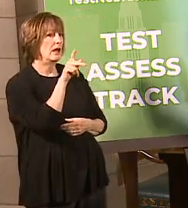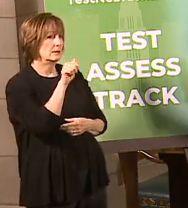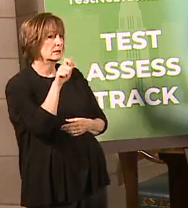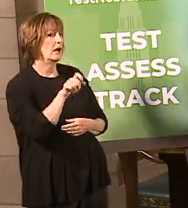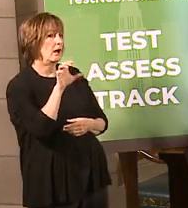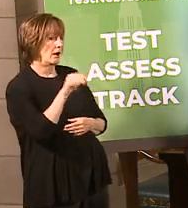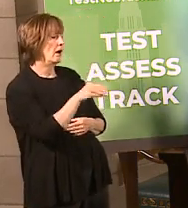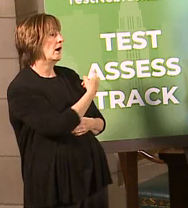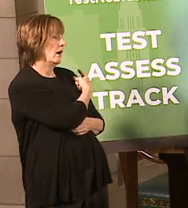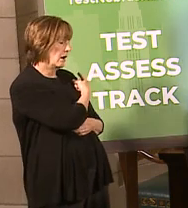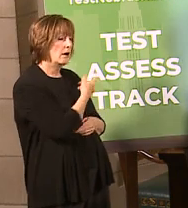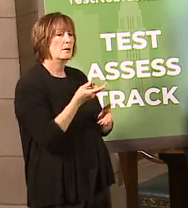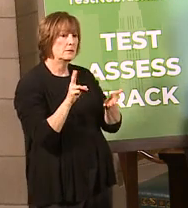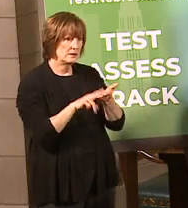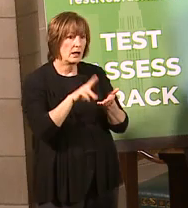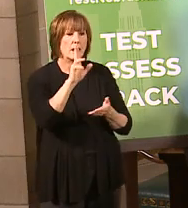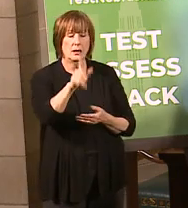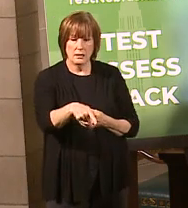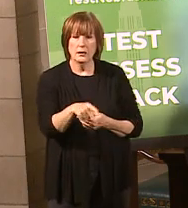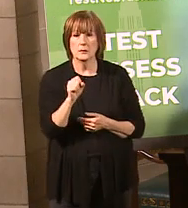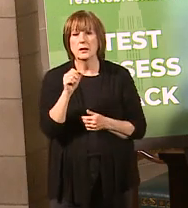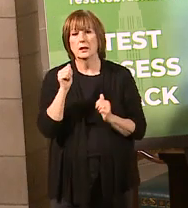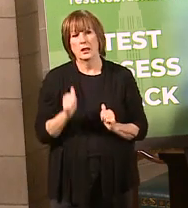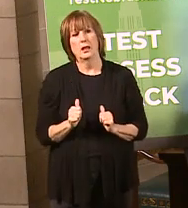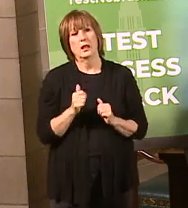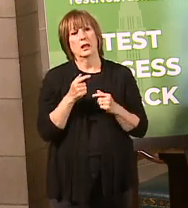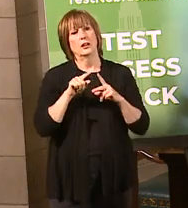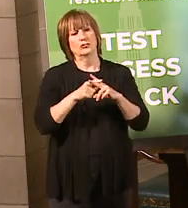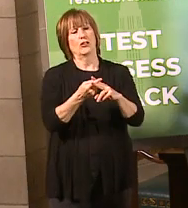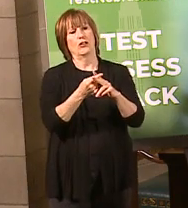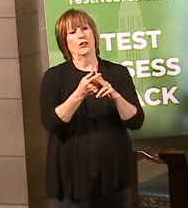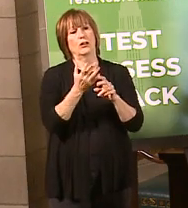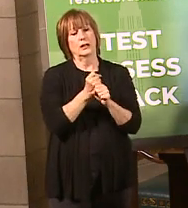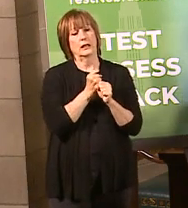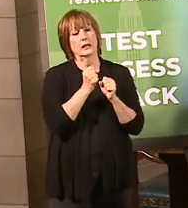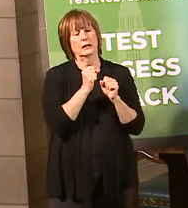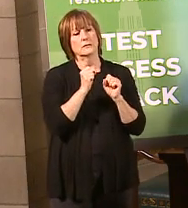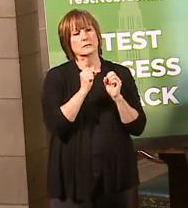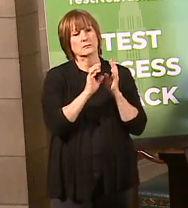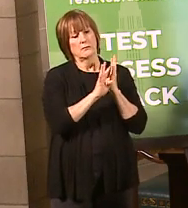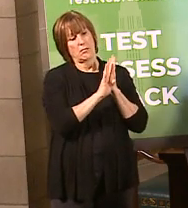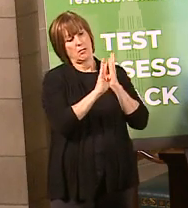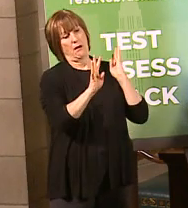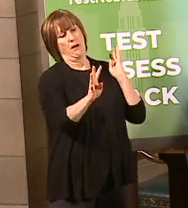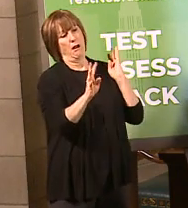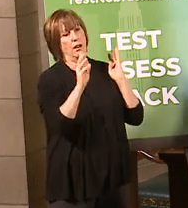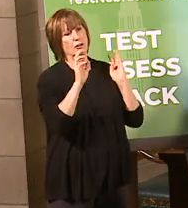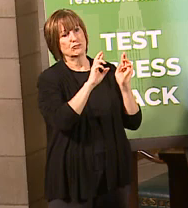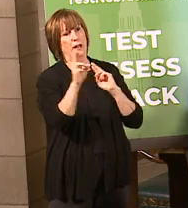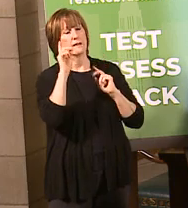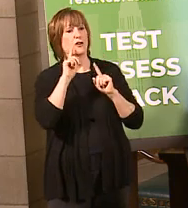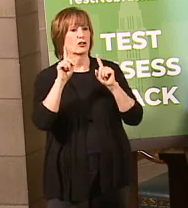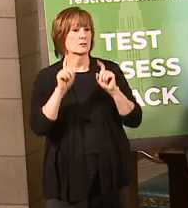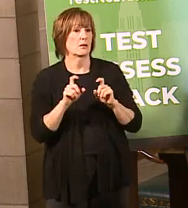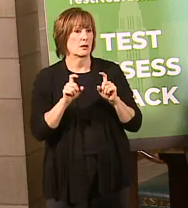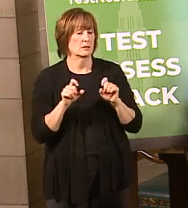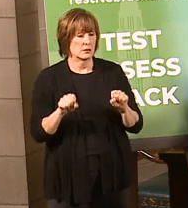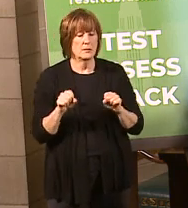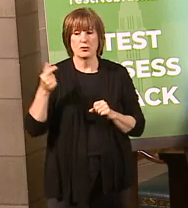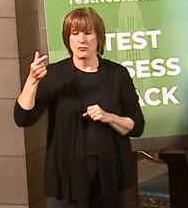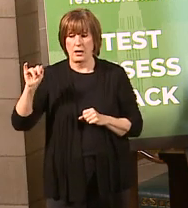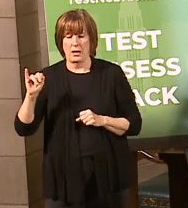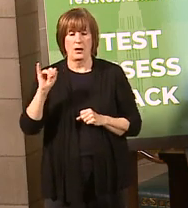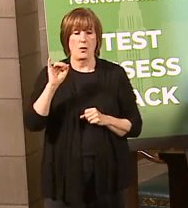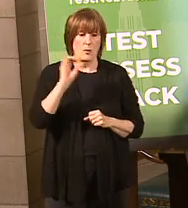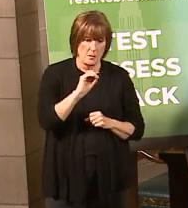able to go out and do that. So get signed up so that you can start getting in line for the testing. Grand Island, Omaha will be first when we start